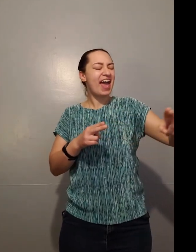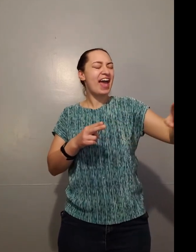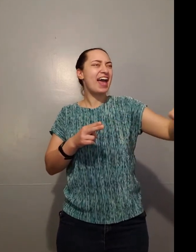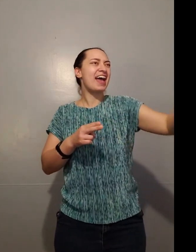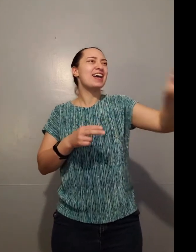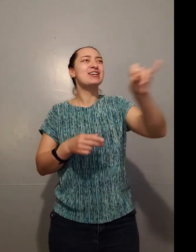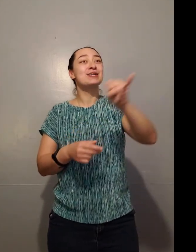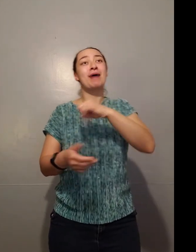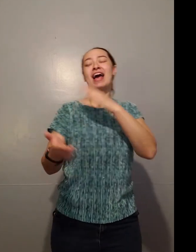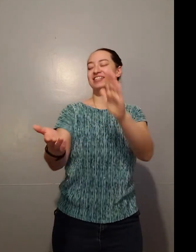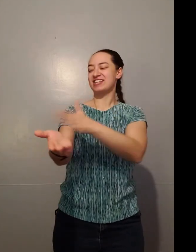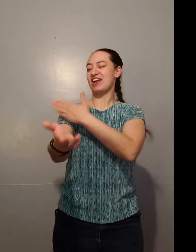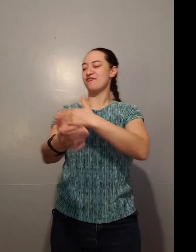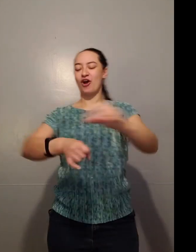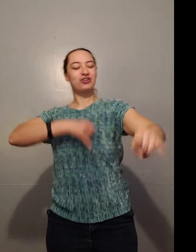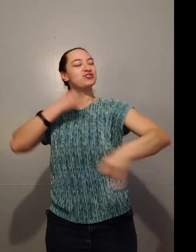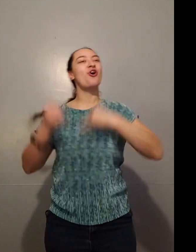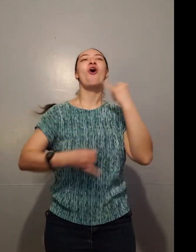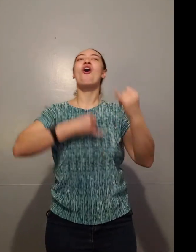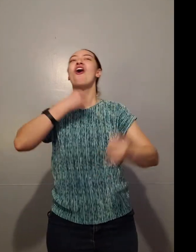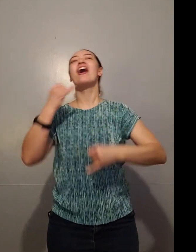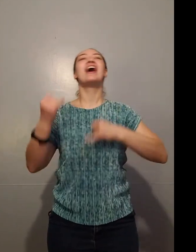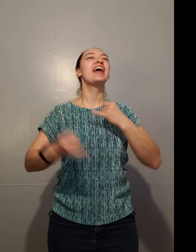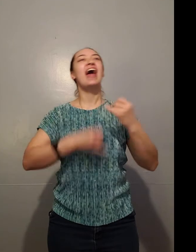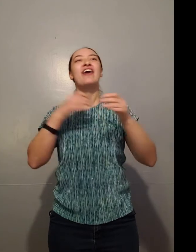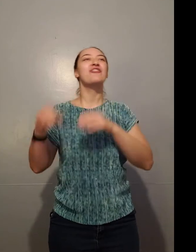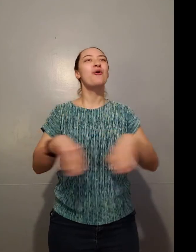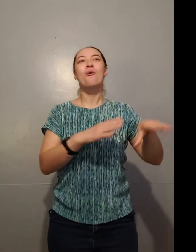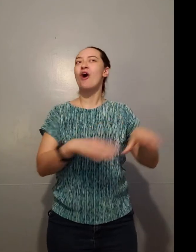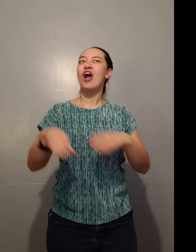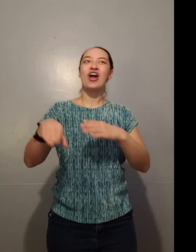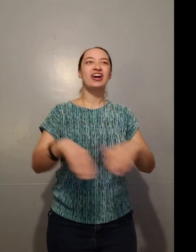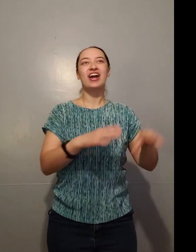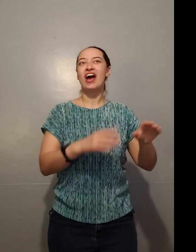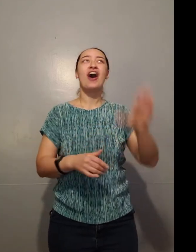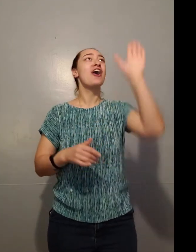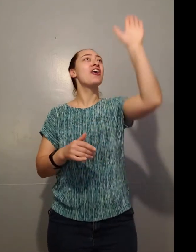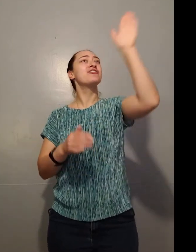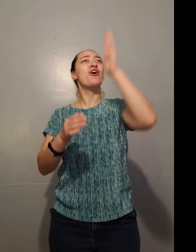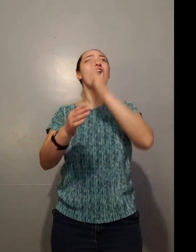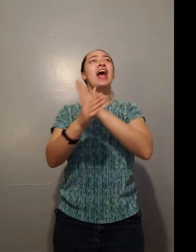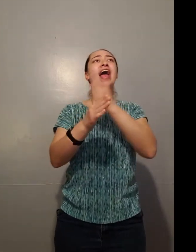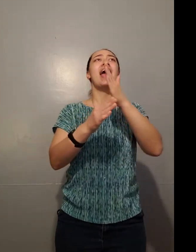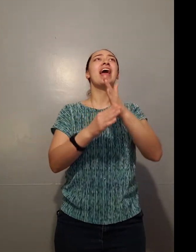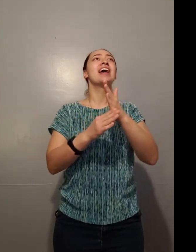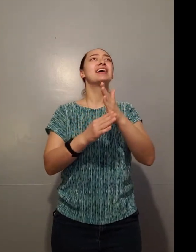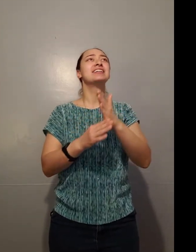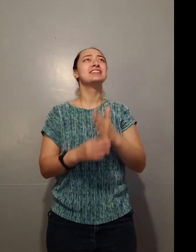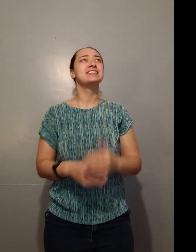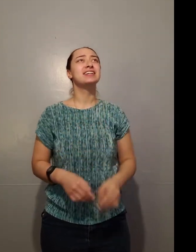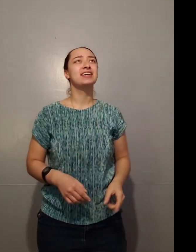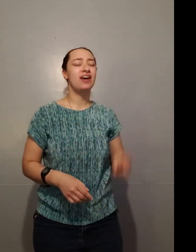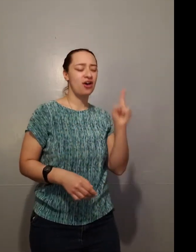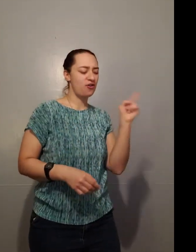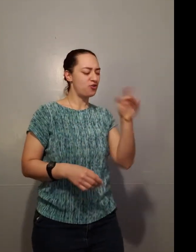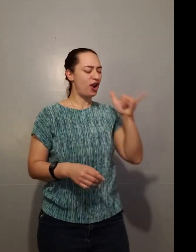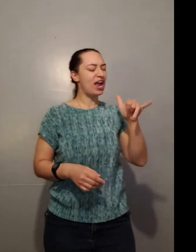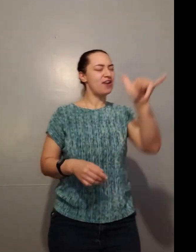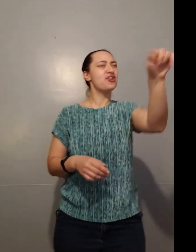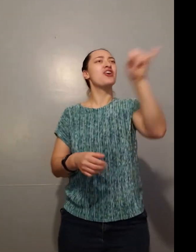I sing for joy at the work of your hands. Forever